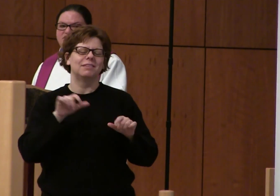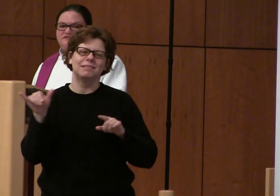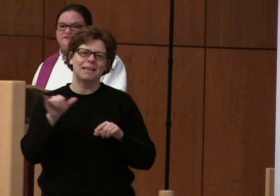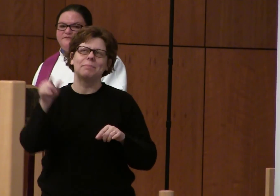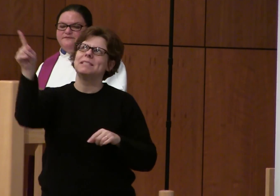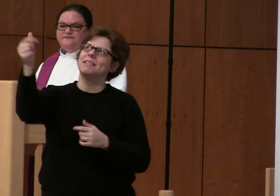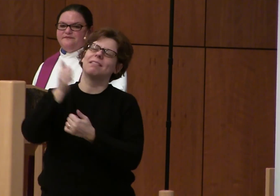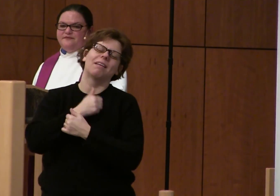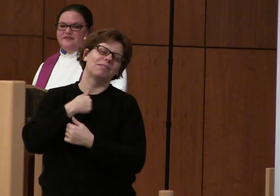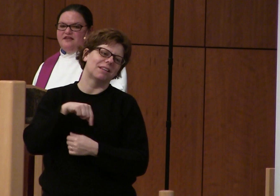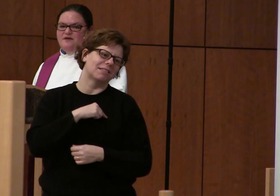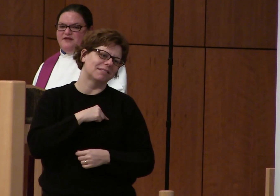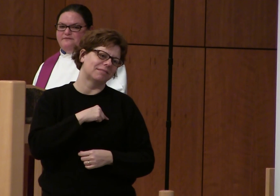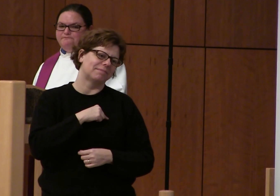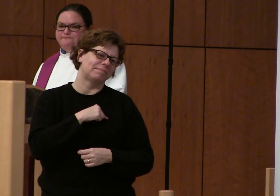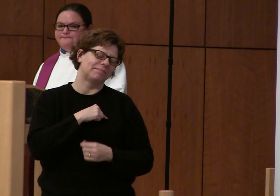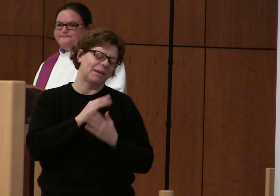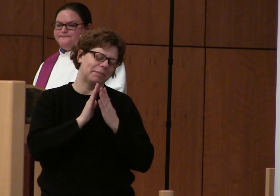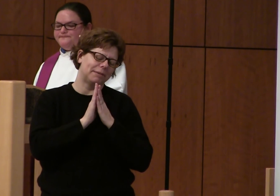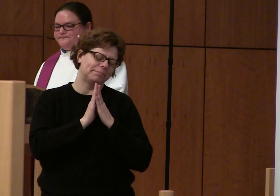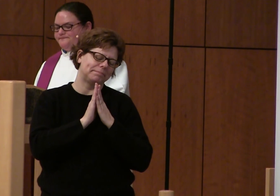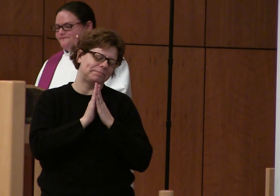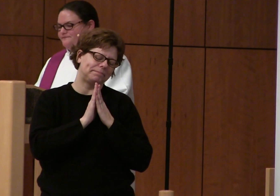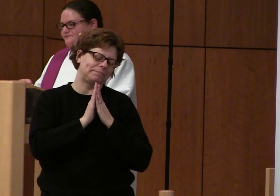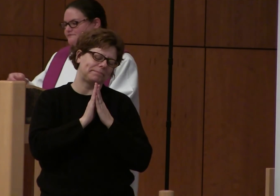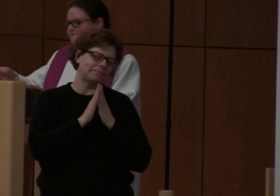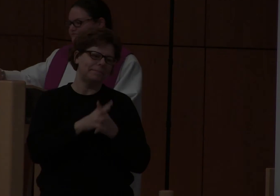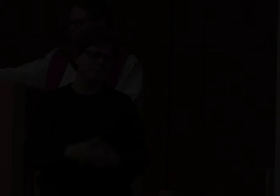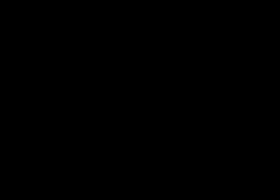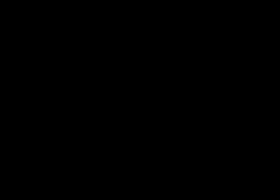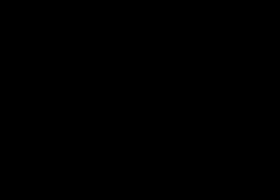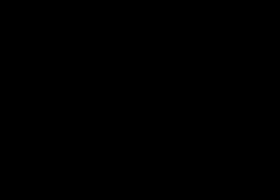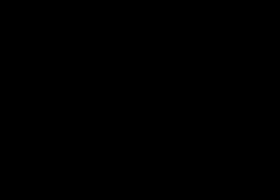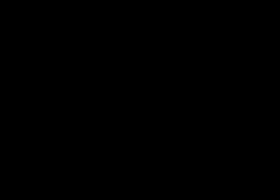loved. Amen. Amen. Amen.